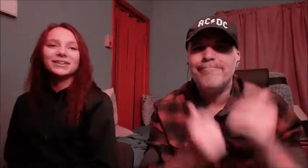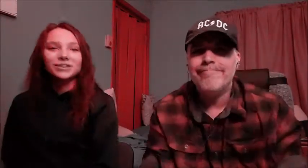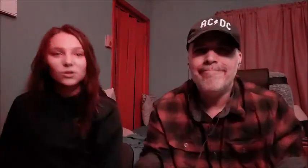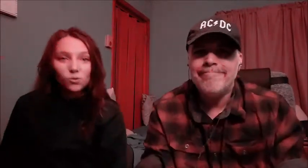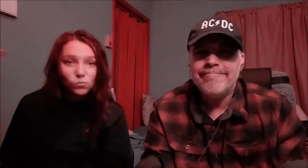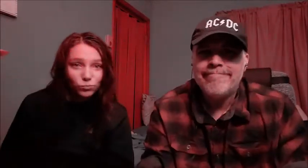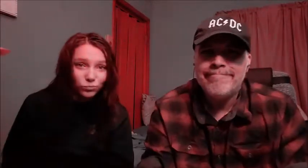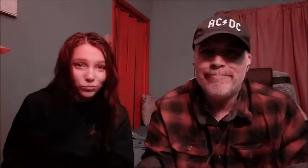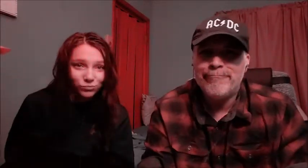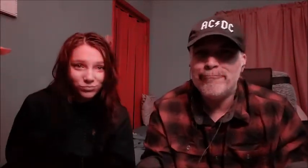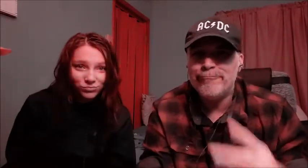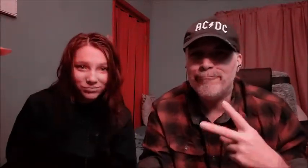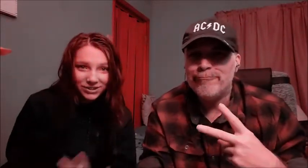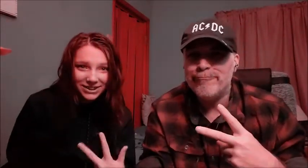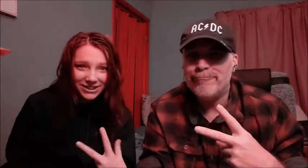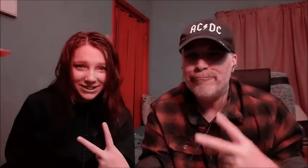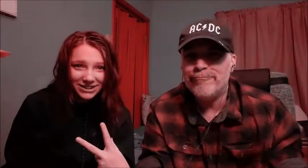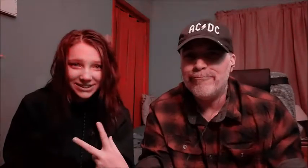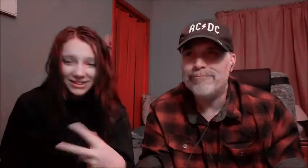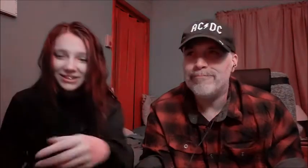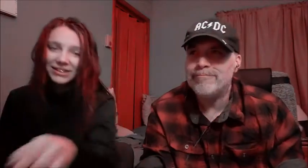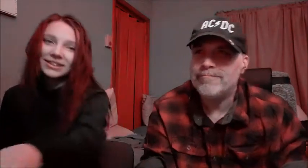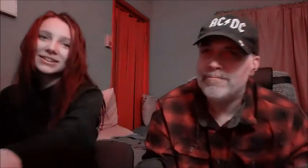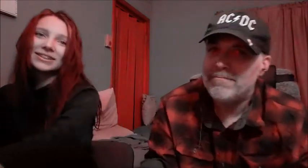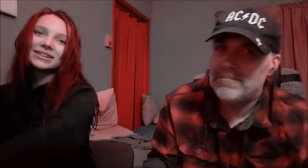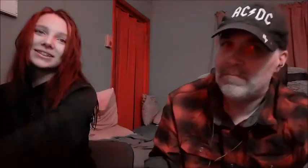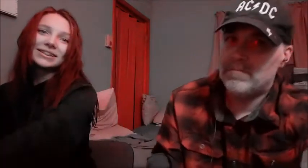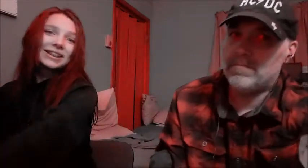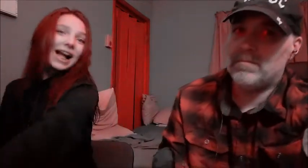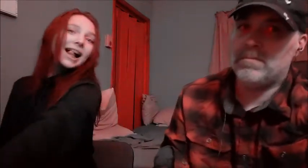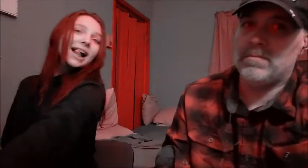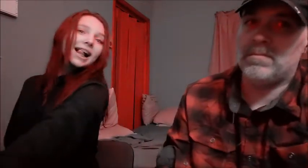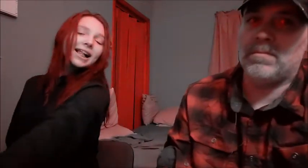don't be your the the will